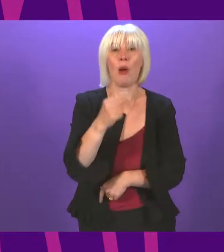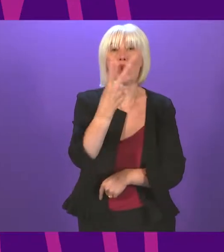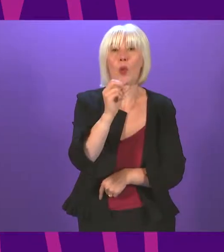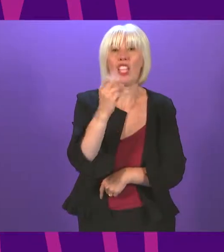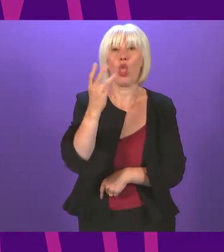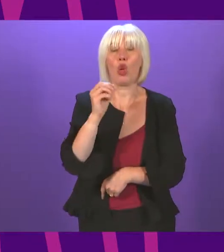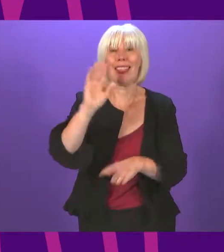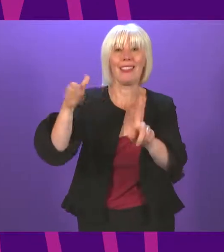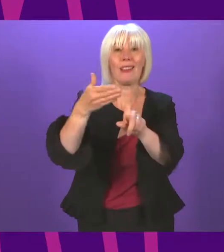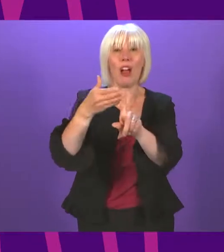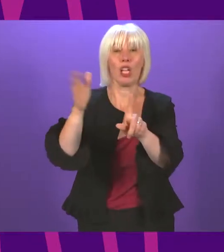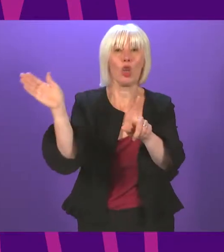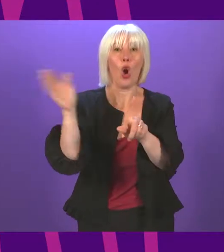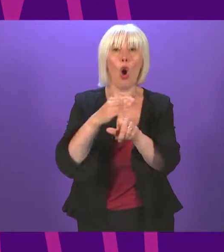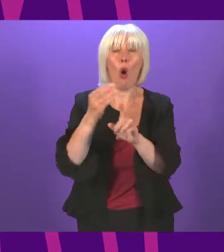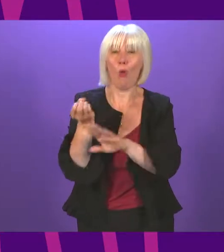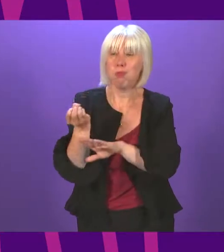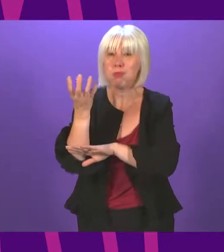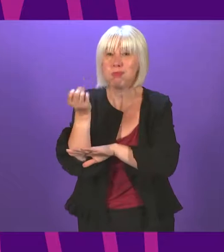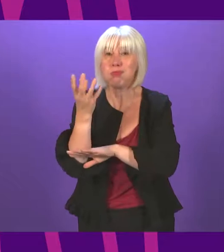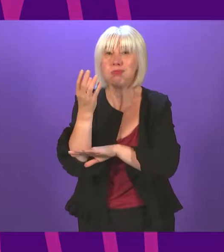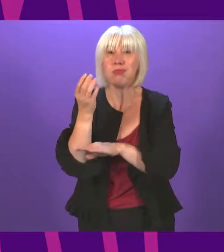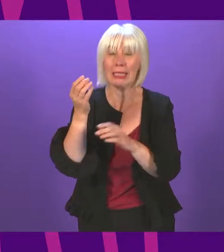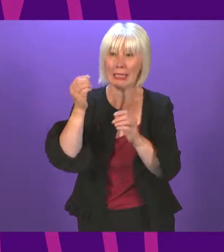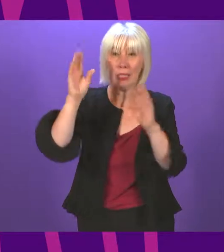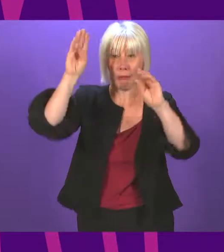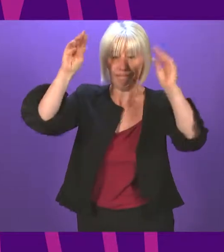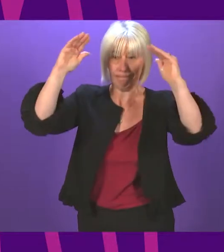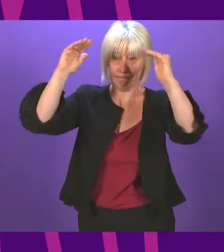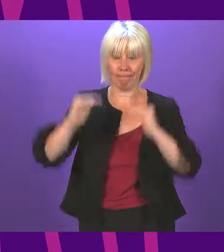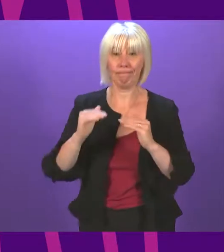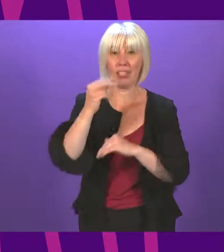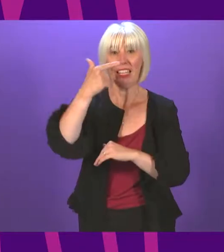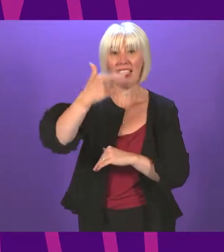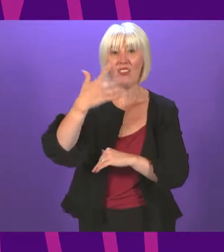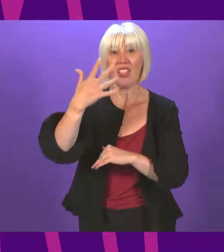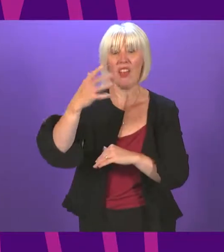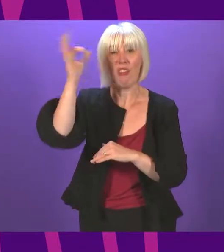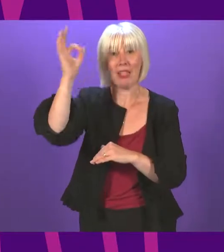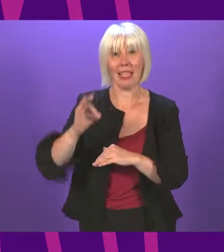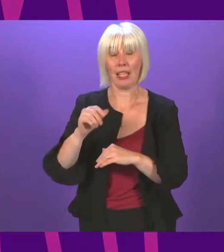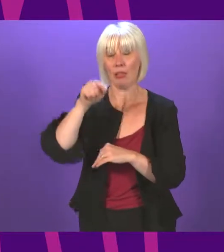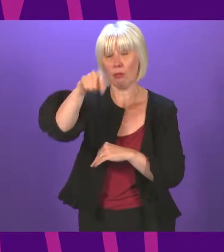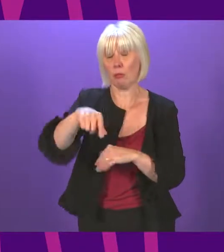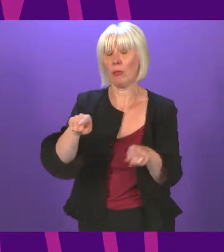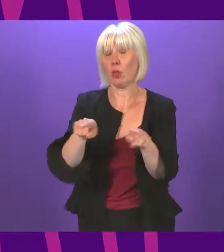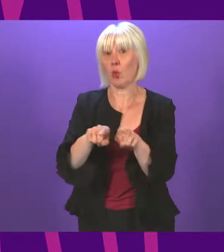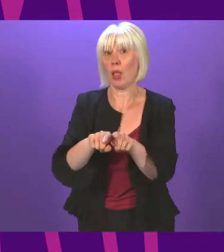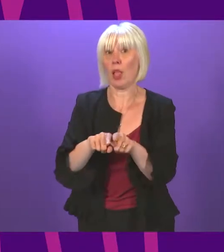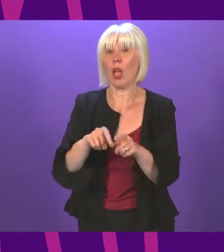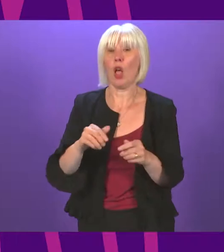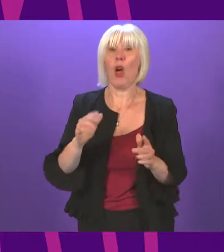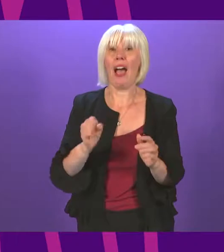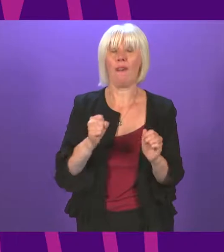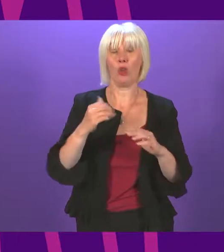to reduce emissions of all greenhouse gases by at least 75 per cent. We have delivered on our commitment to establish the Green